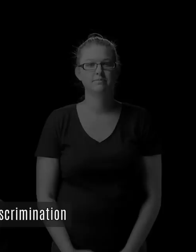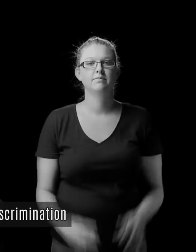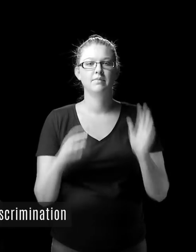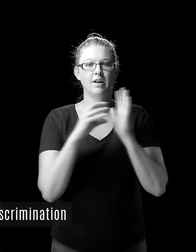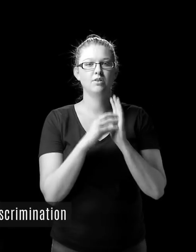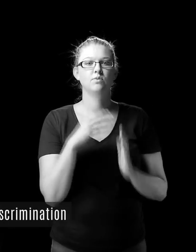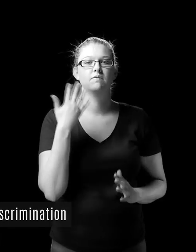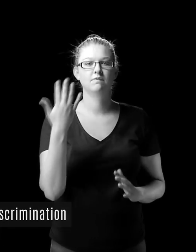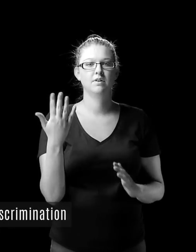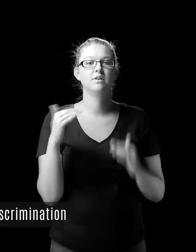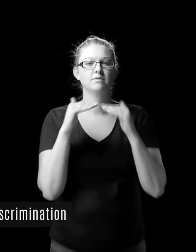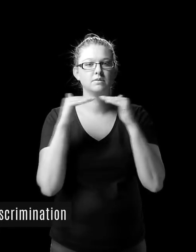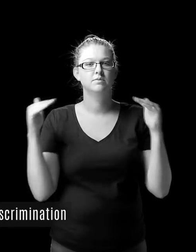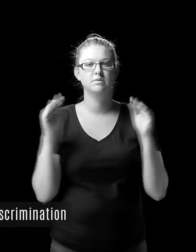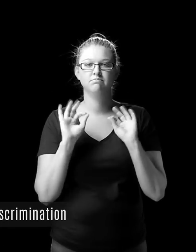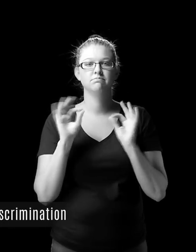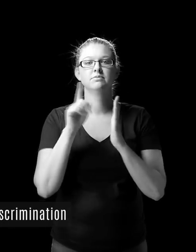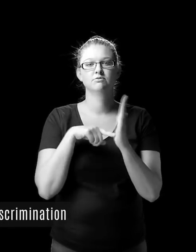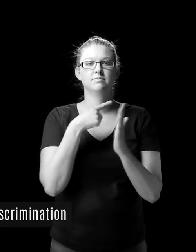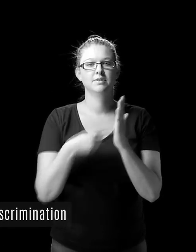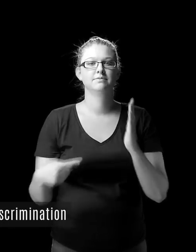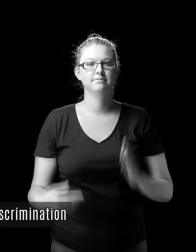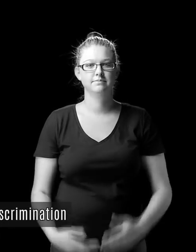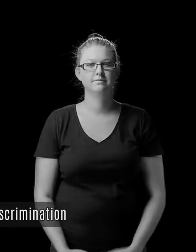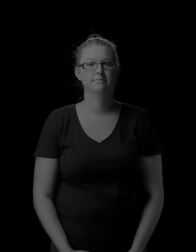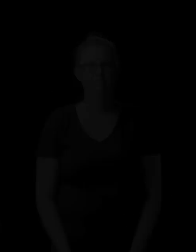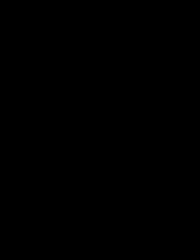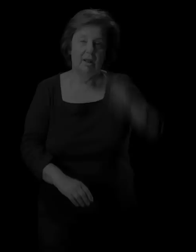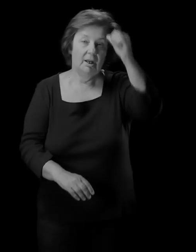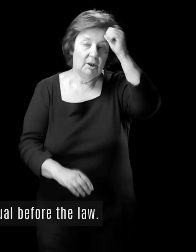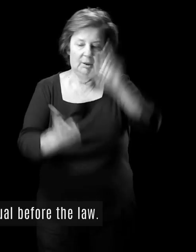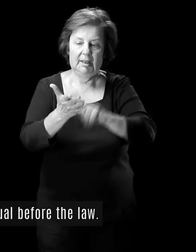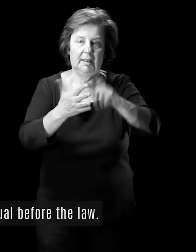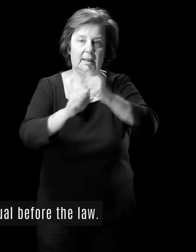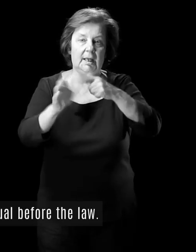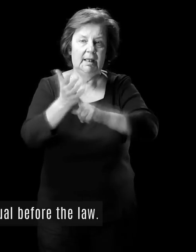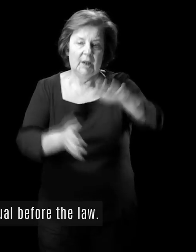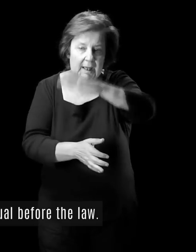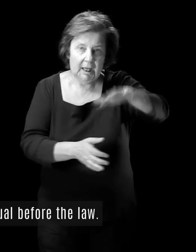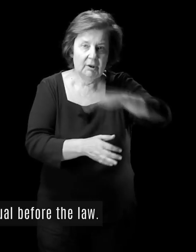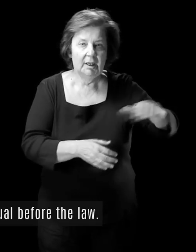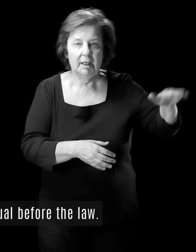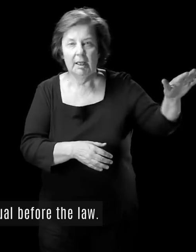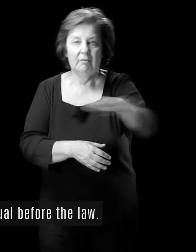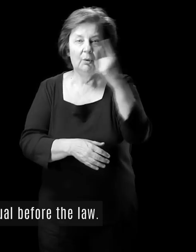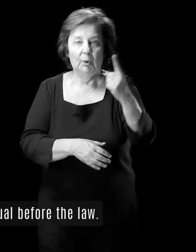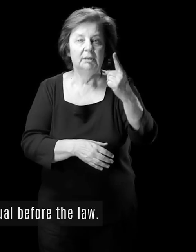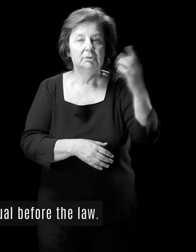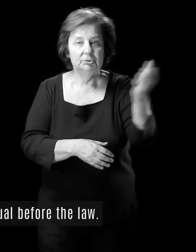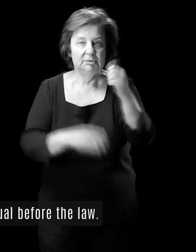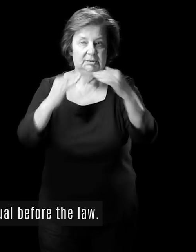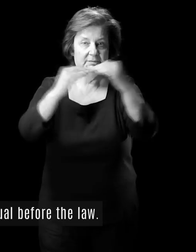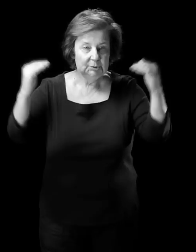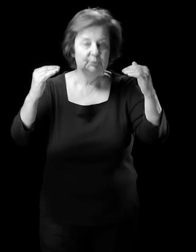Article 5. Equality and Non-Discrimination Countries agree that everyone is equal